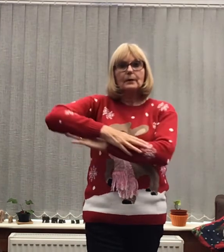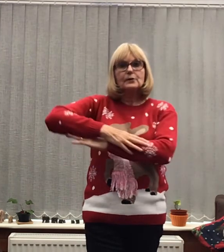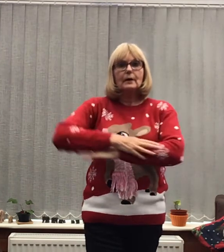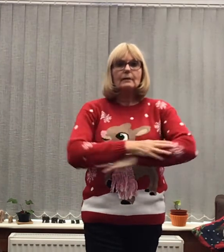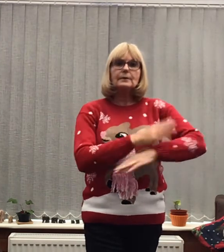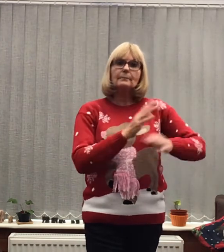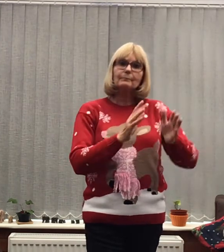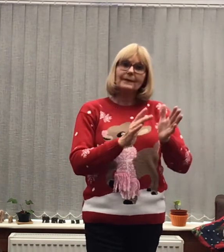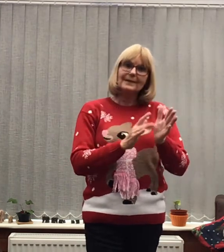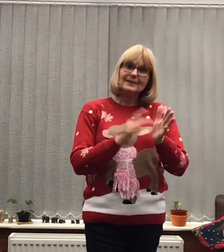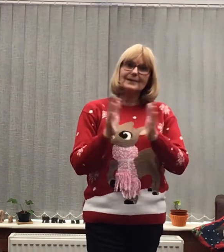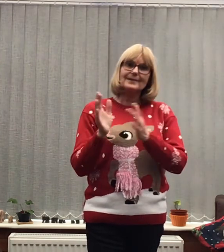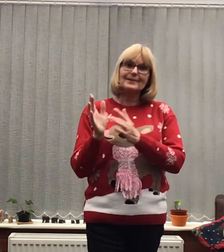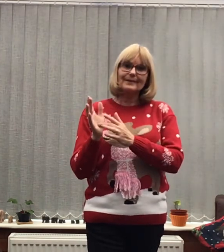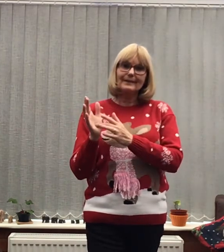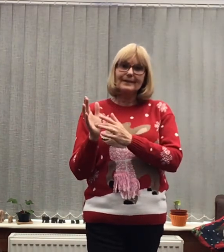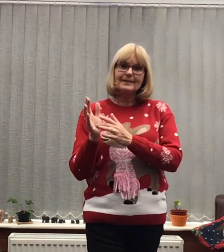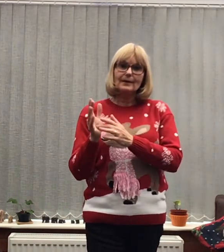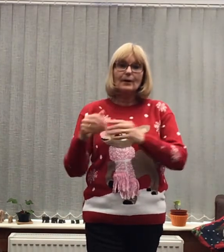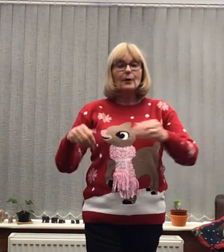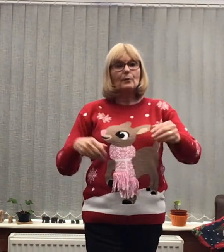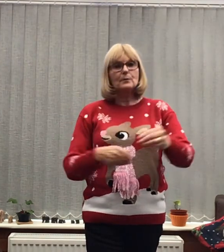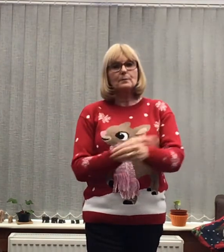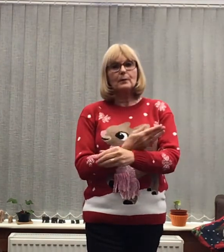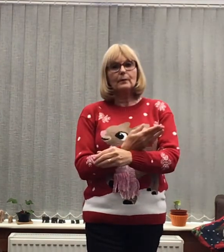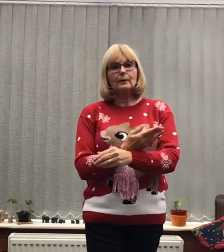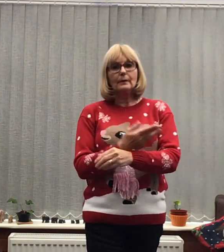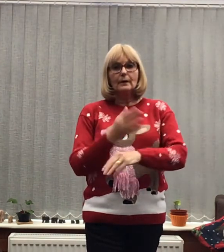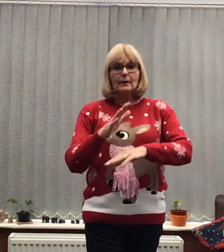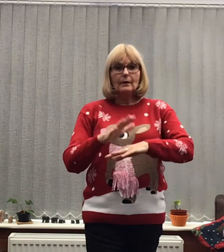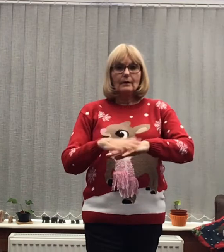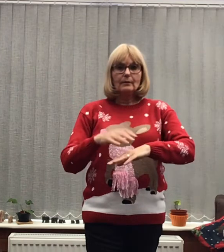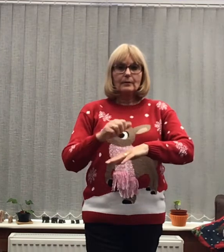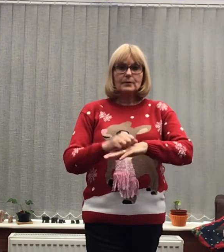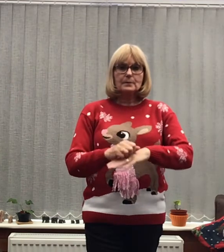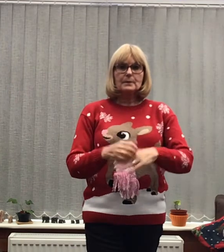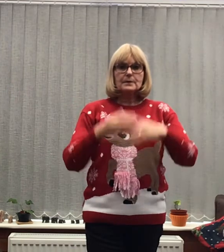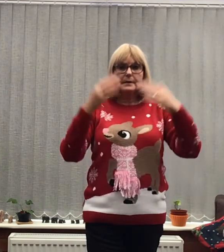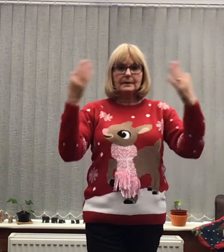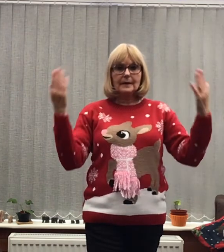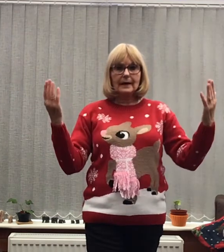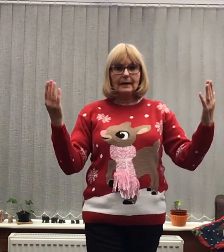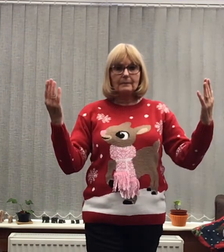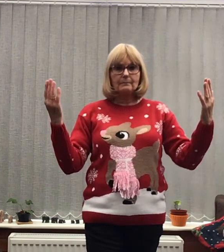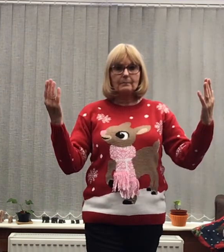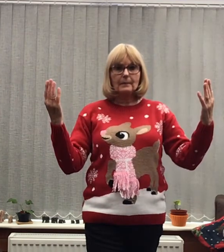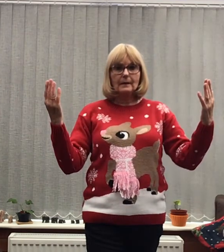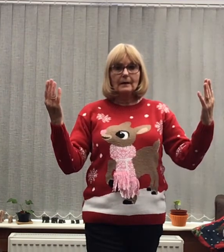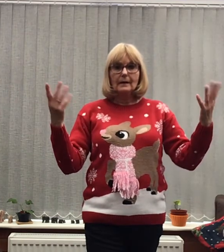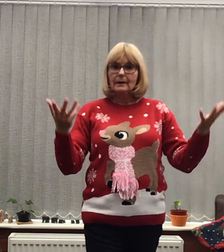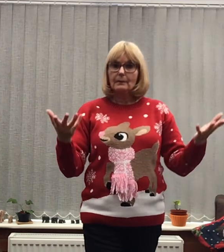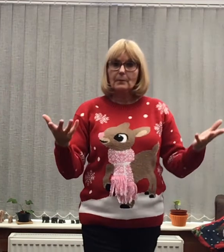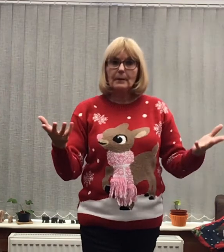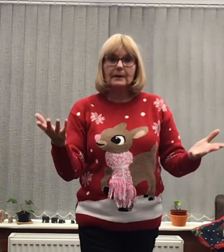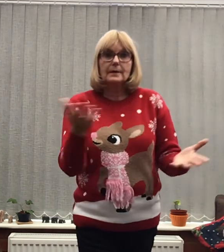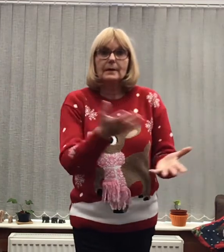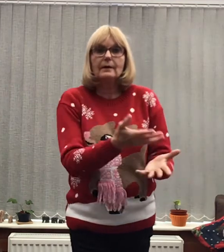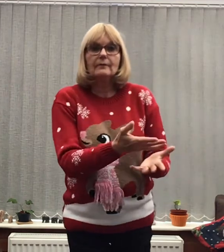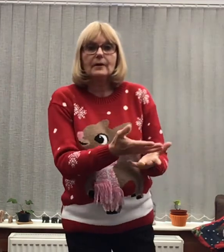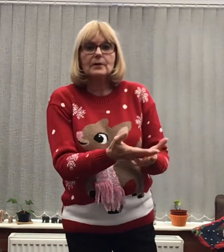child Jesus Christ Was born On Christmas Day Then we're back to the other verse